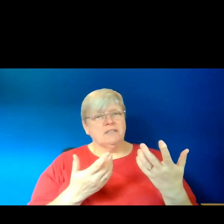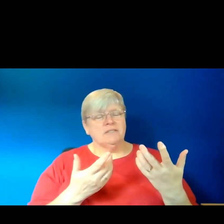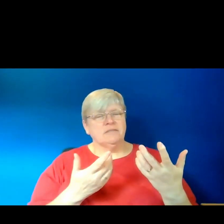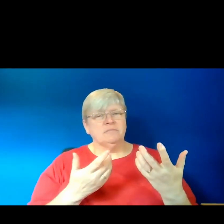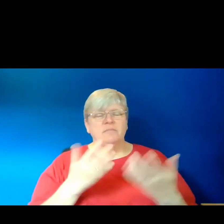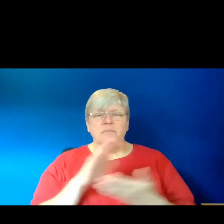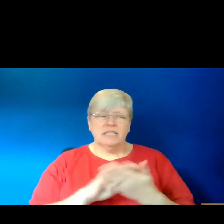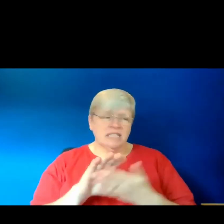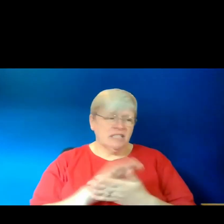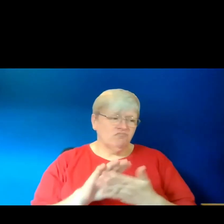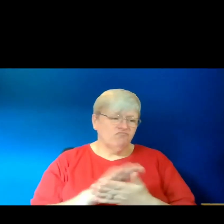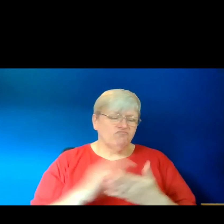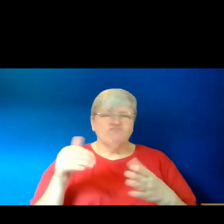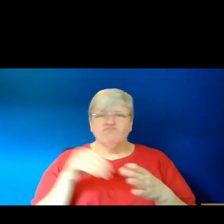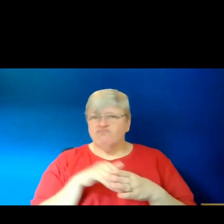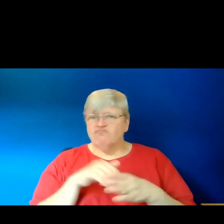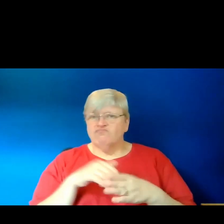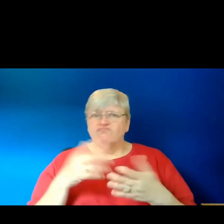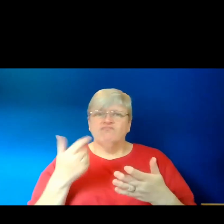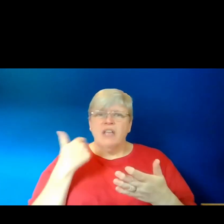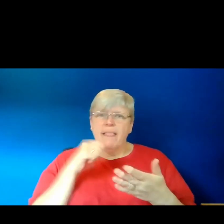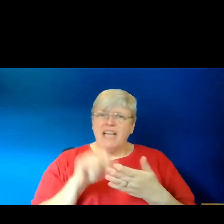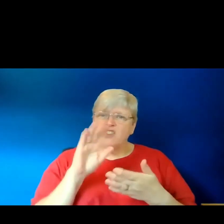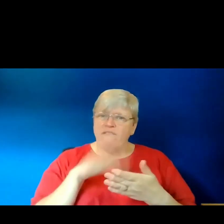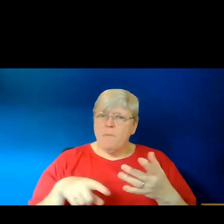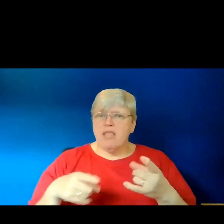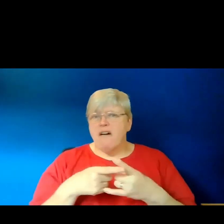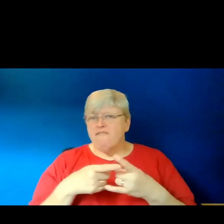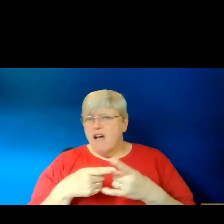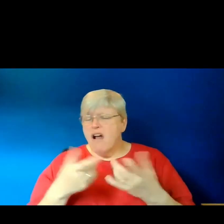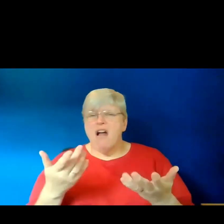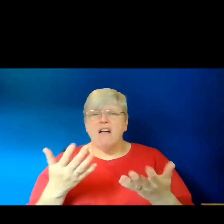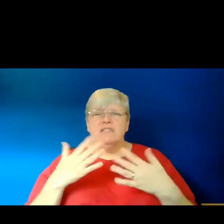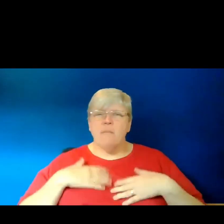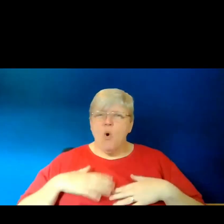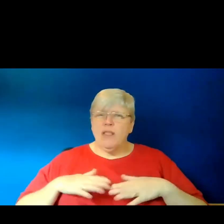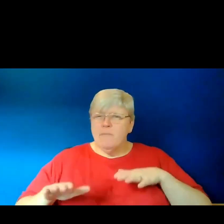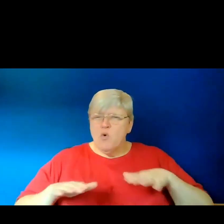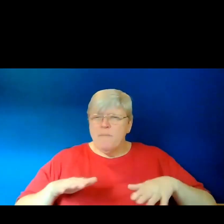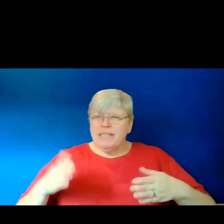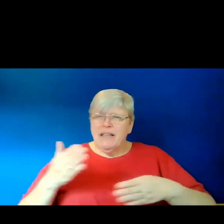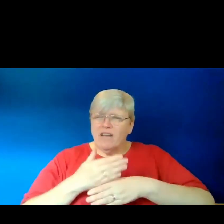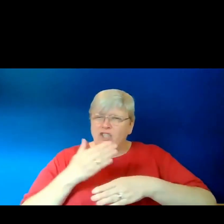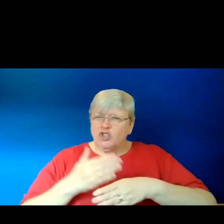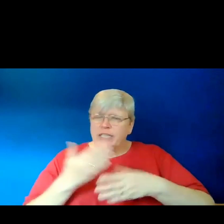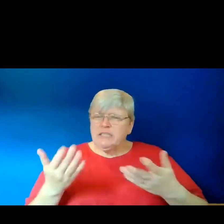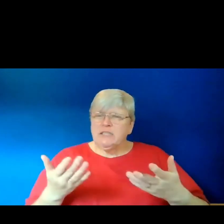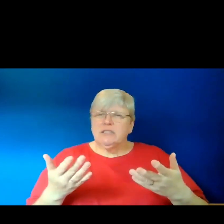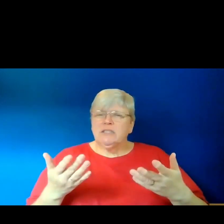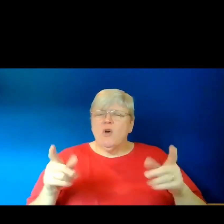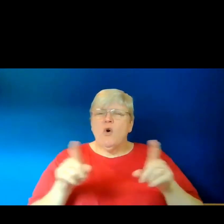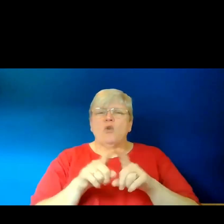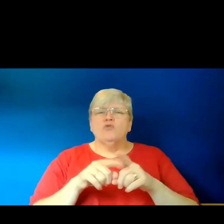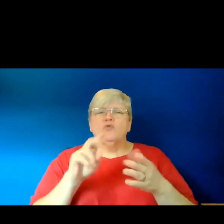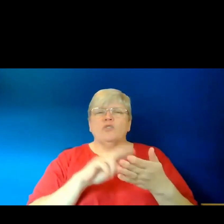to include references to letters from lovers, to bodily movements and functions, and also